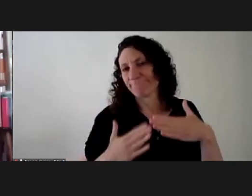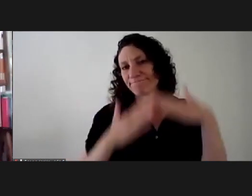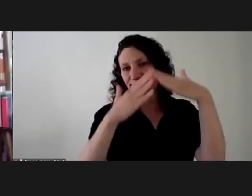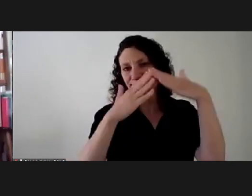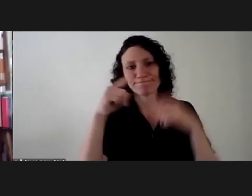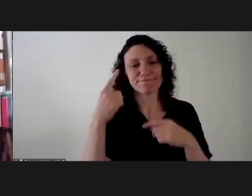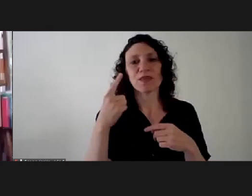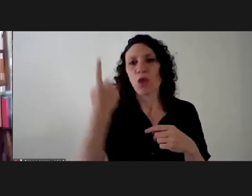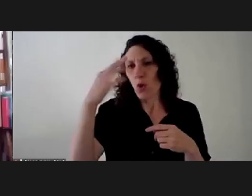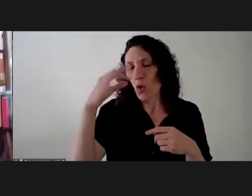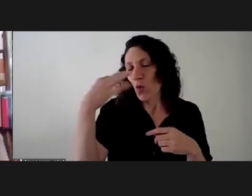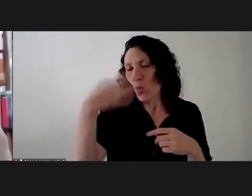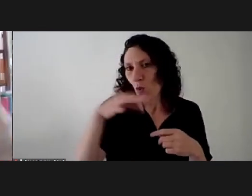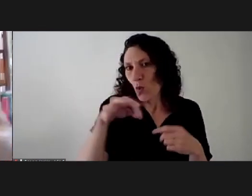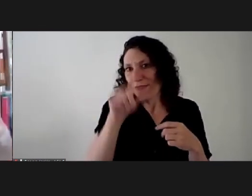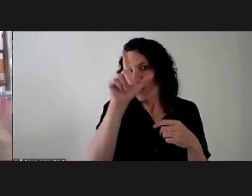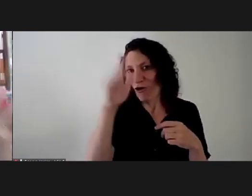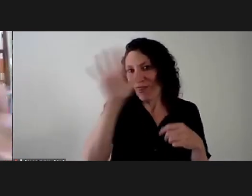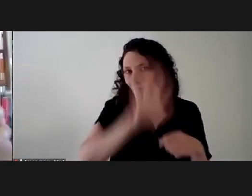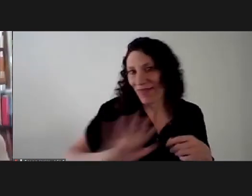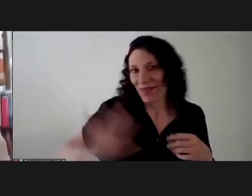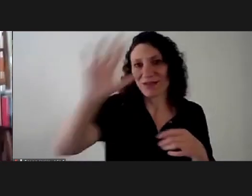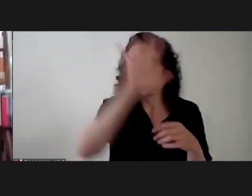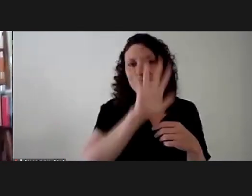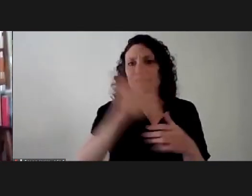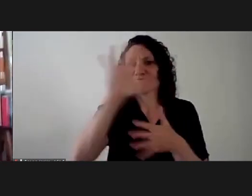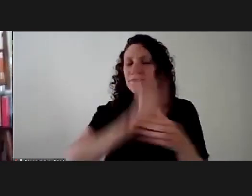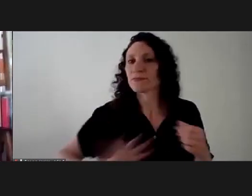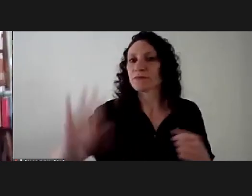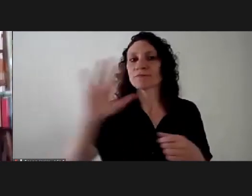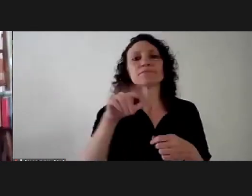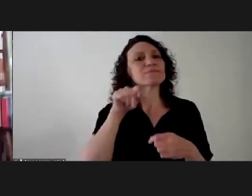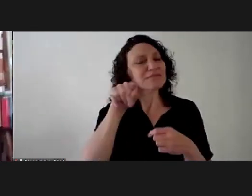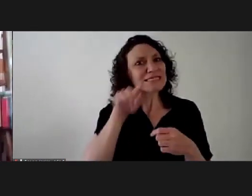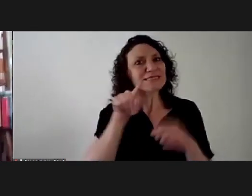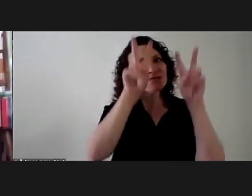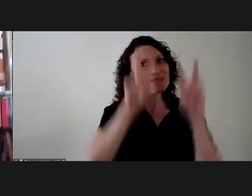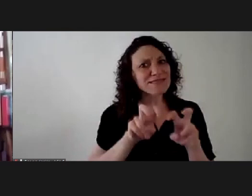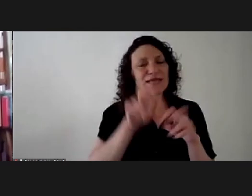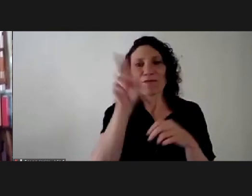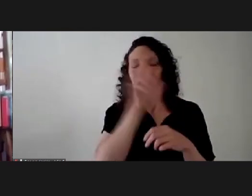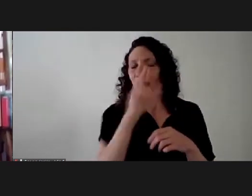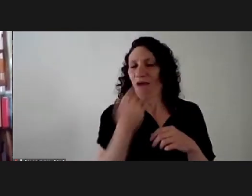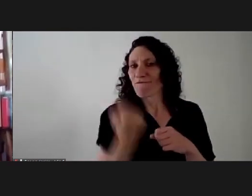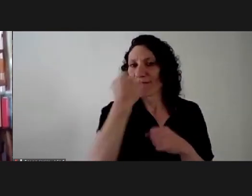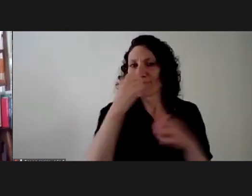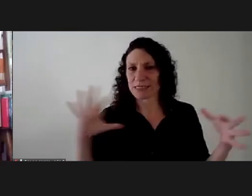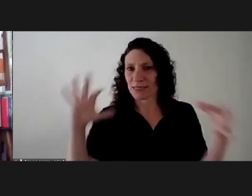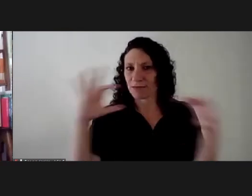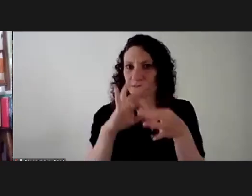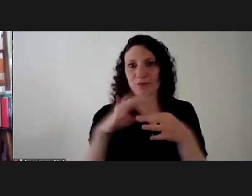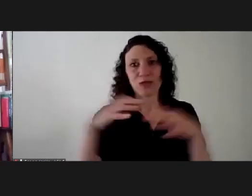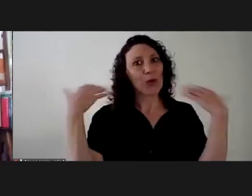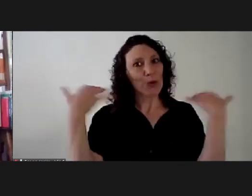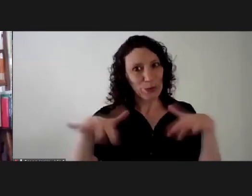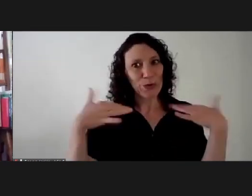only class a region in our uh in our continent has to be positioned from a feminist perspective